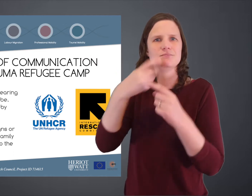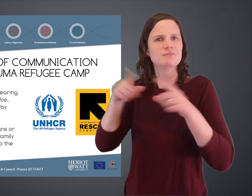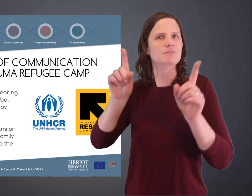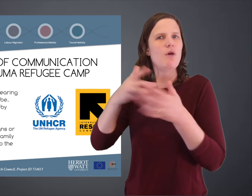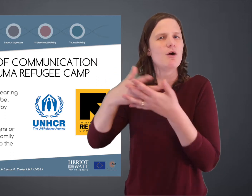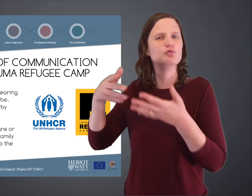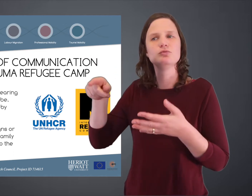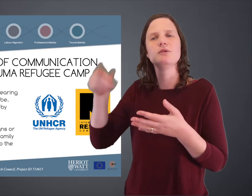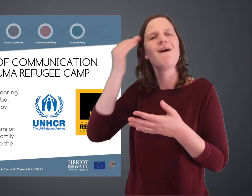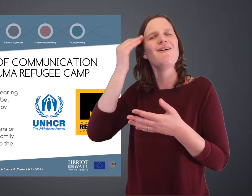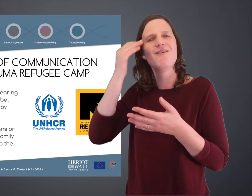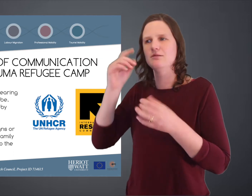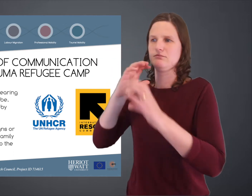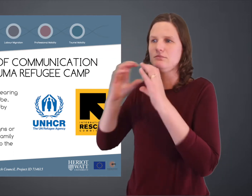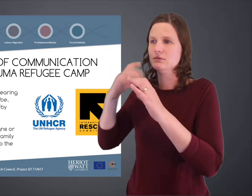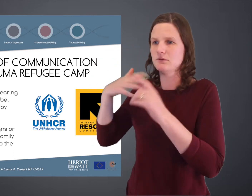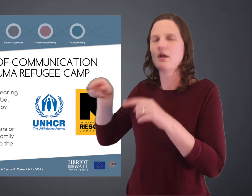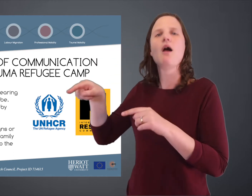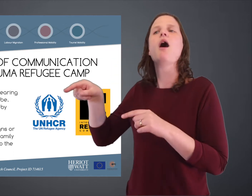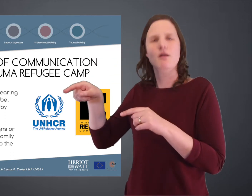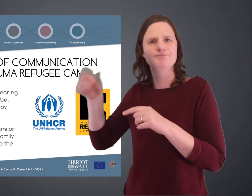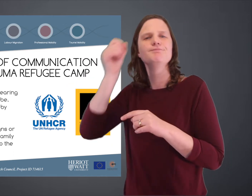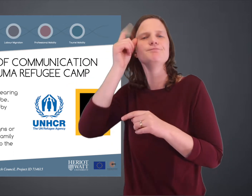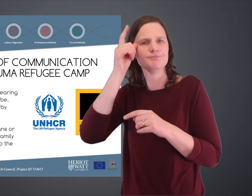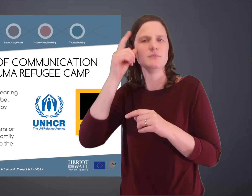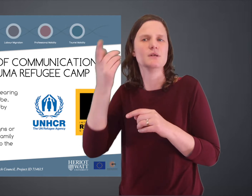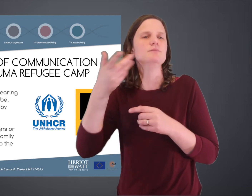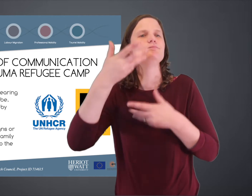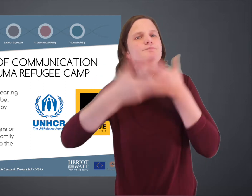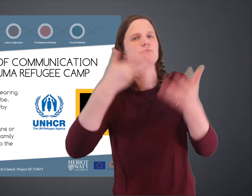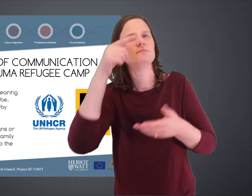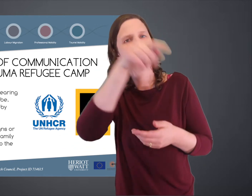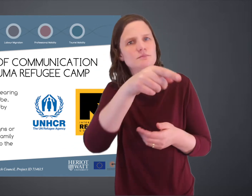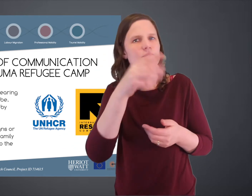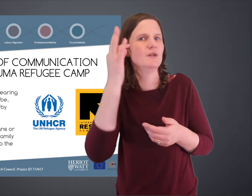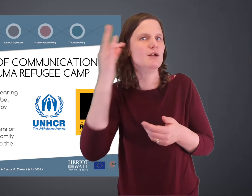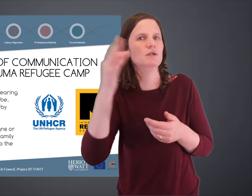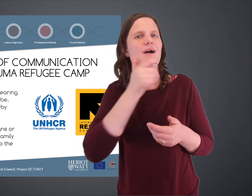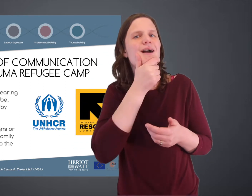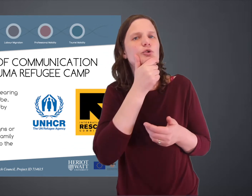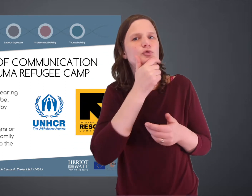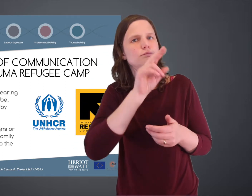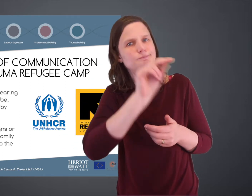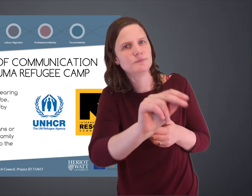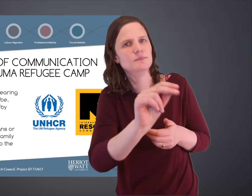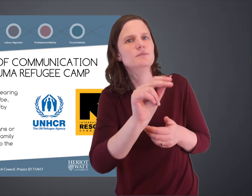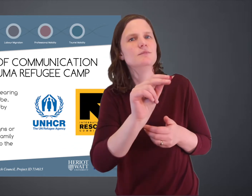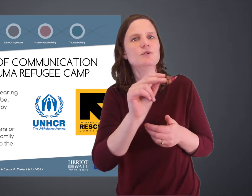home country, and the mouth patterns are quite different from English. So the use of these mouth patterns can help communication,